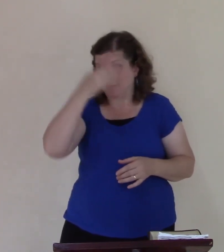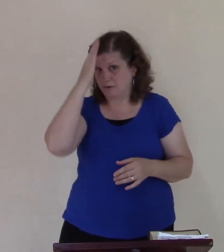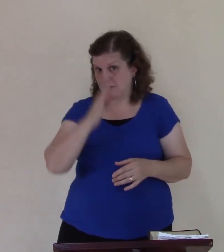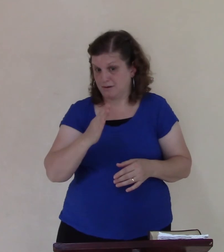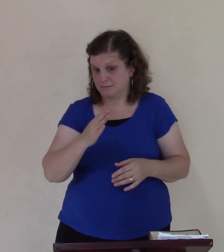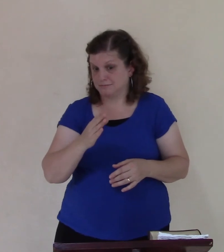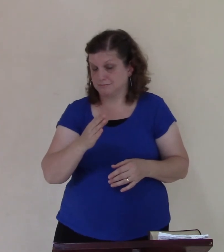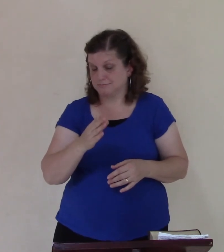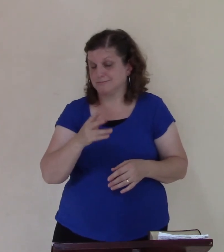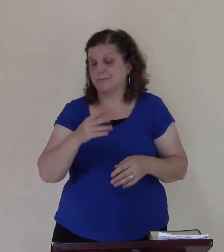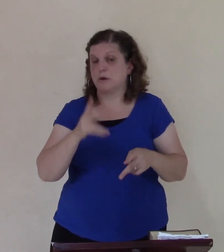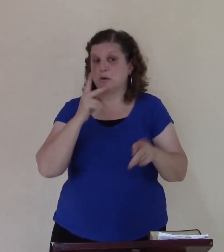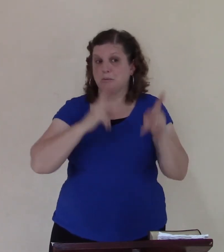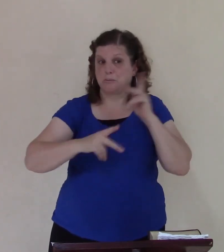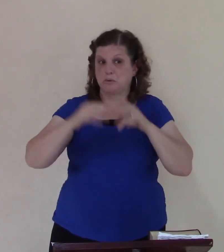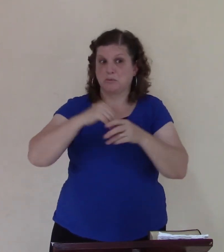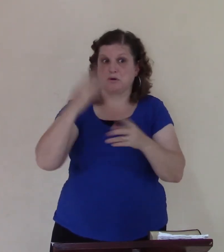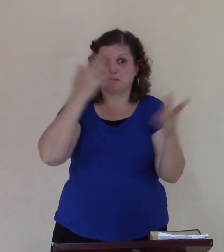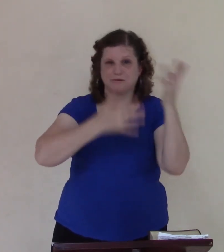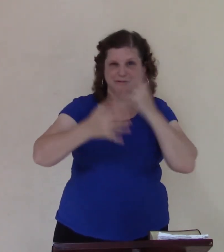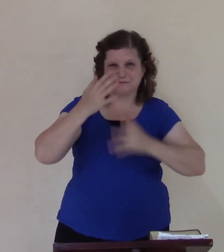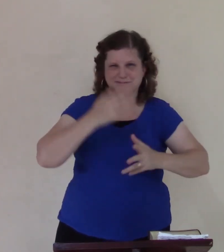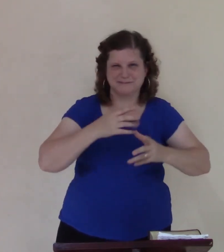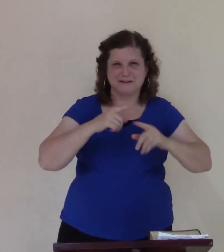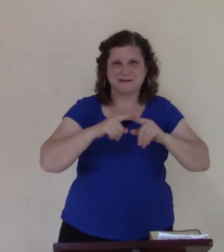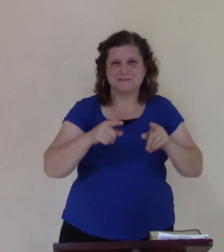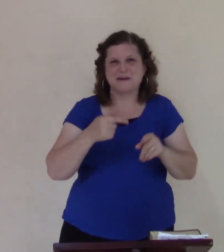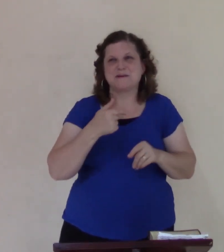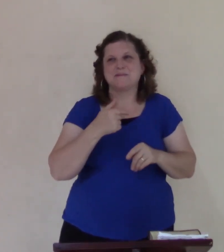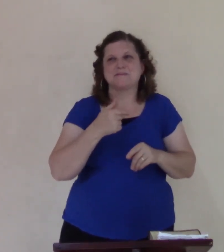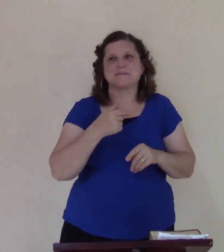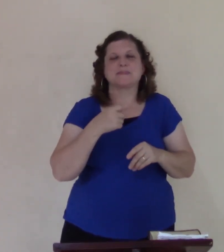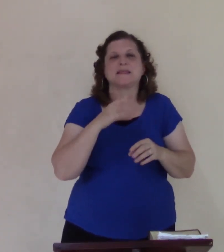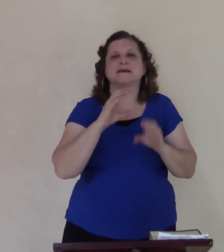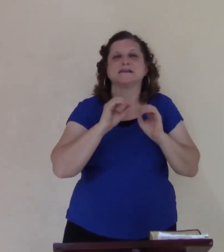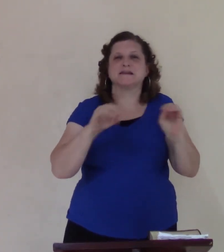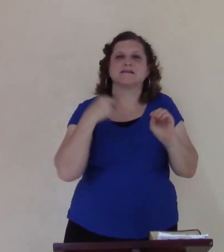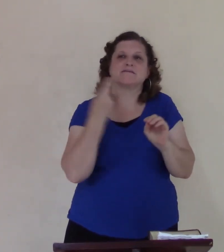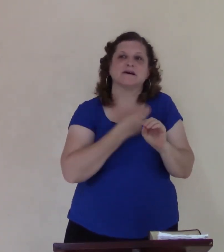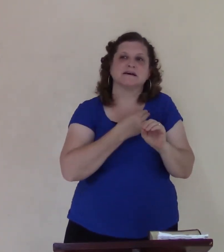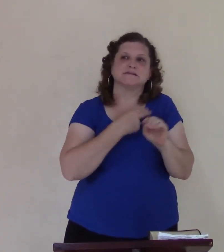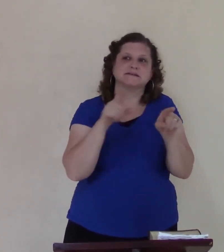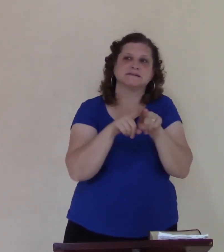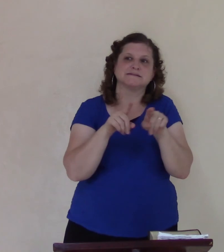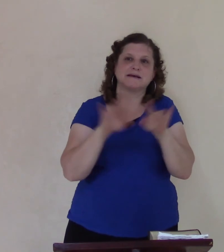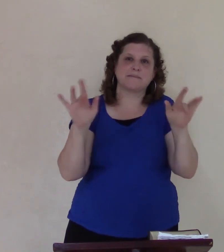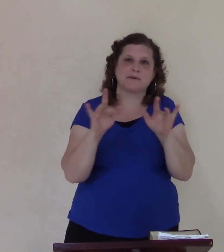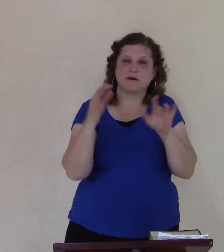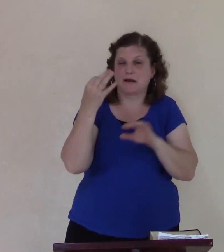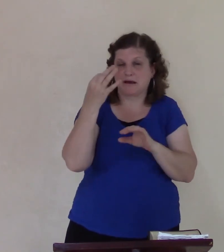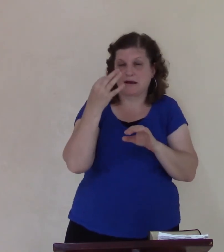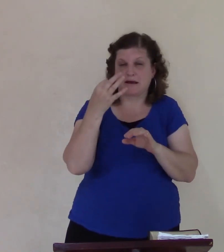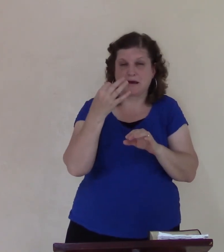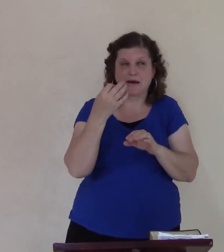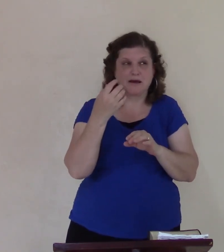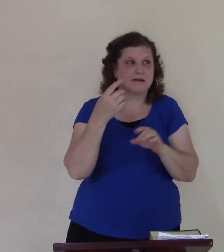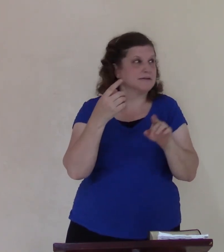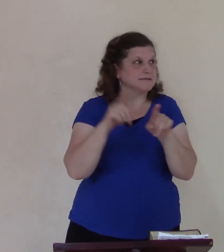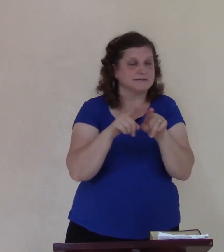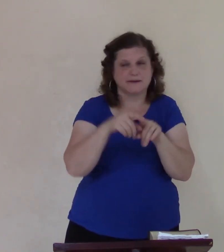none of us are as merciful as I I glad God is not looking at things like we do sometimes you know that I